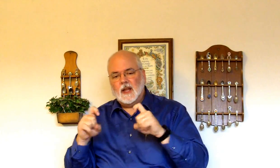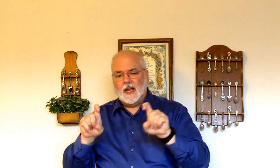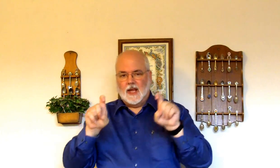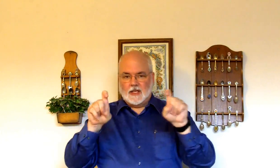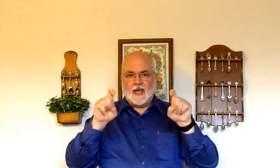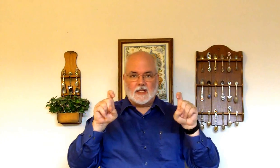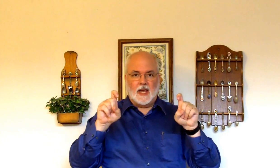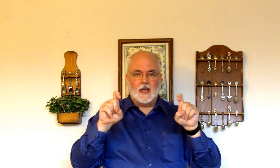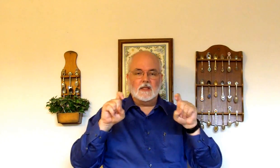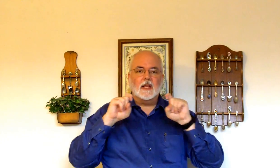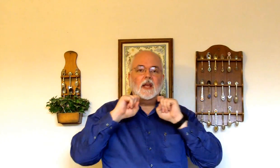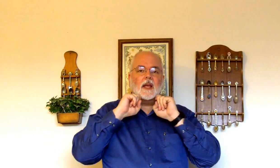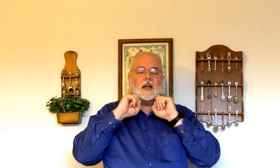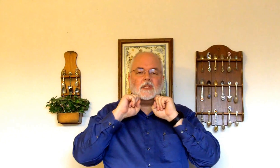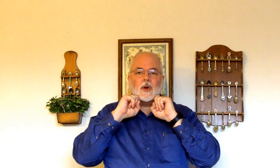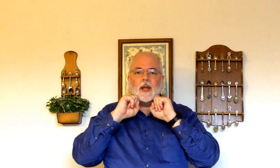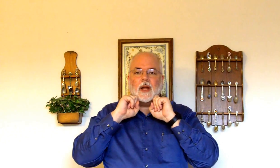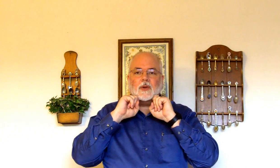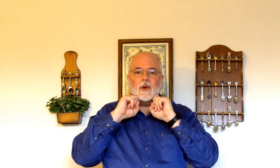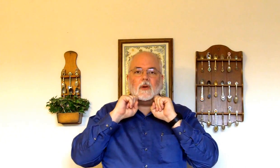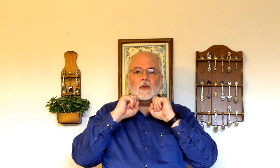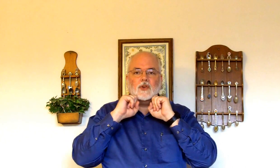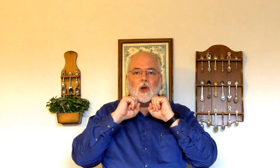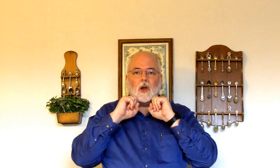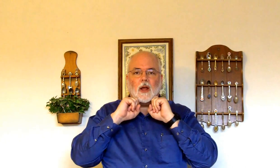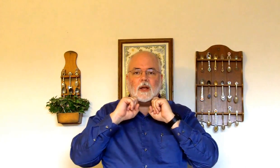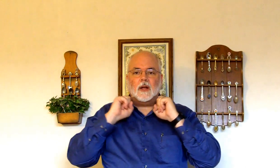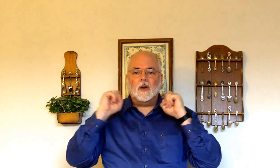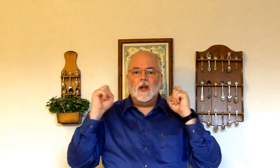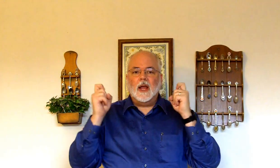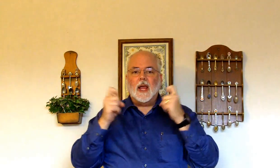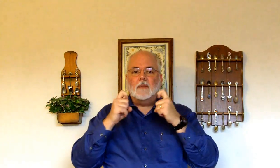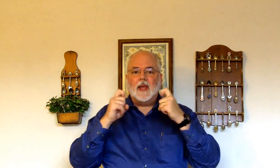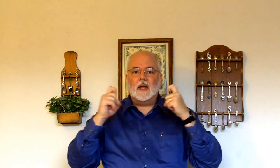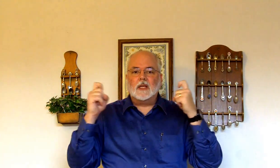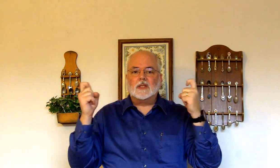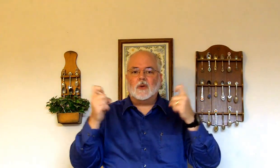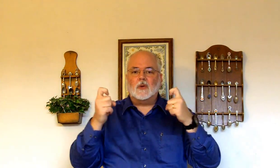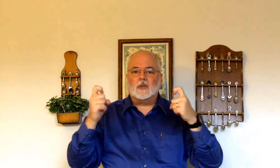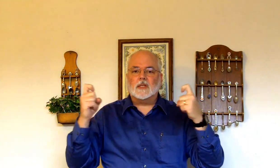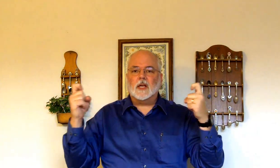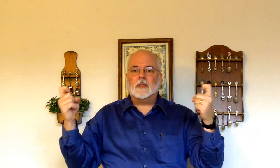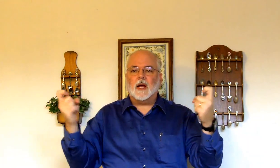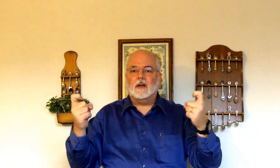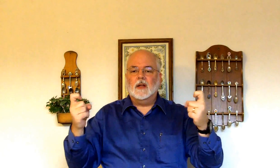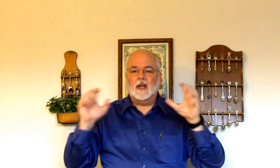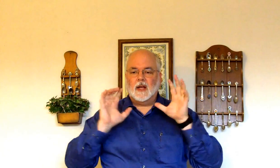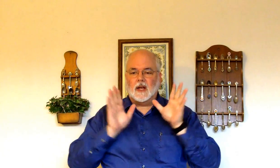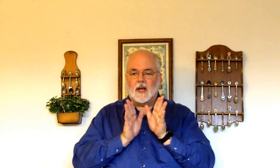It's X hands. Kind of starting at your jawline here. And, making little circles as it comes out. And, it kind of